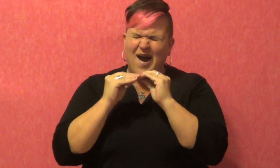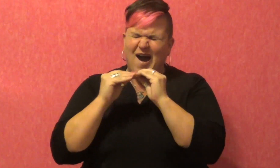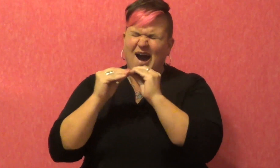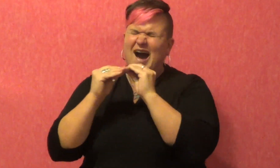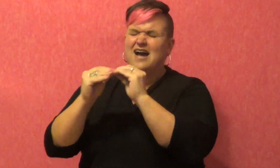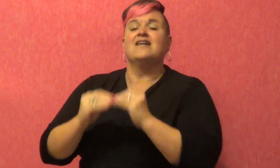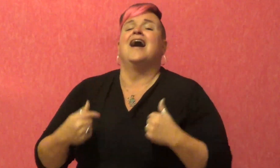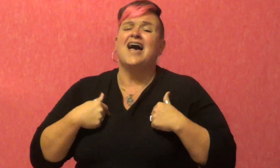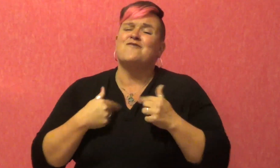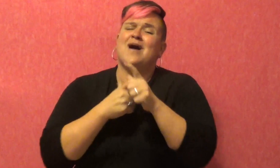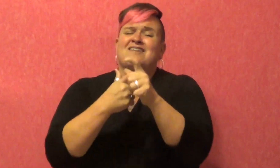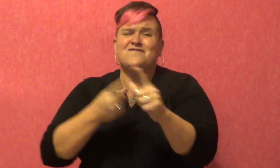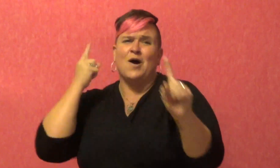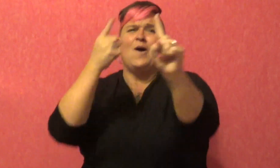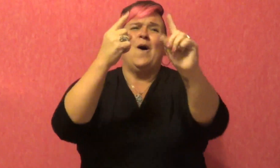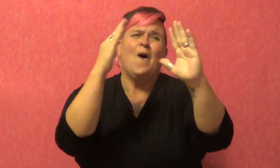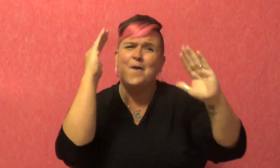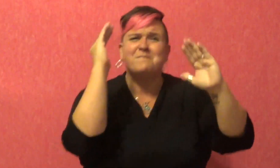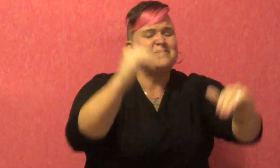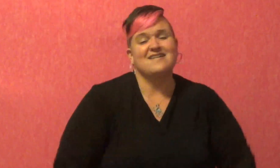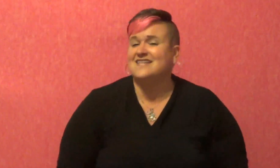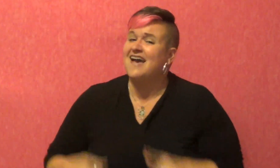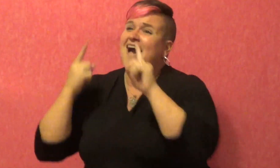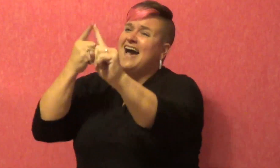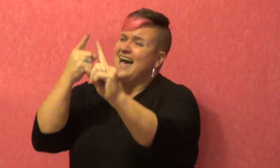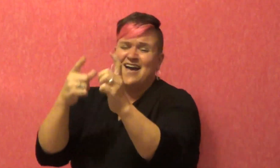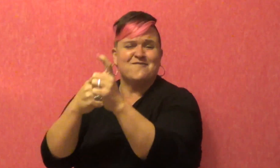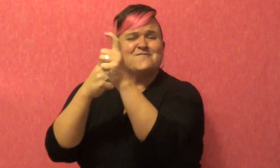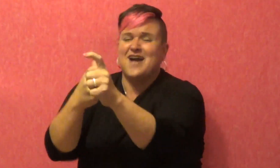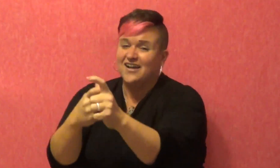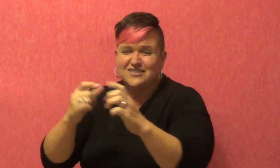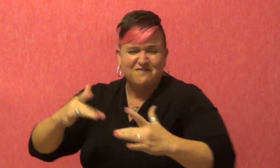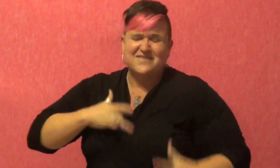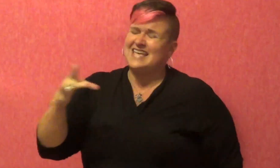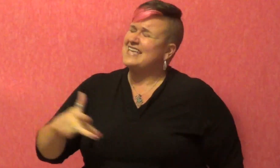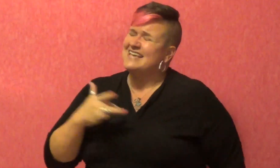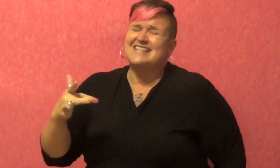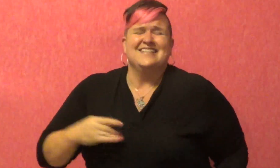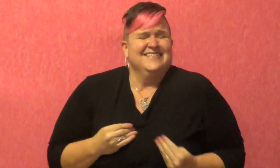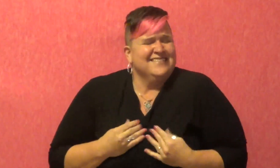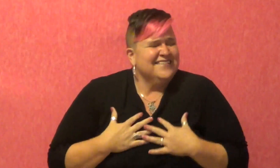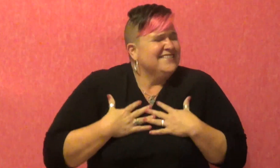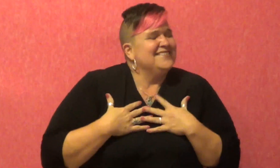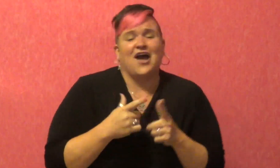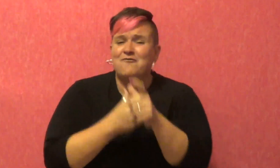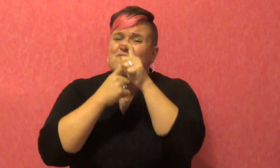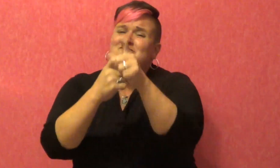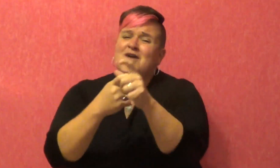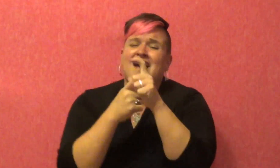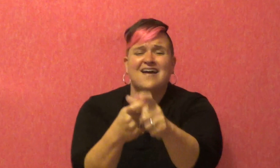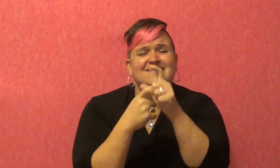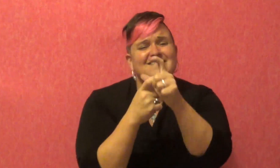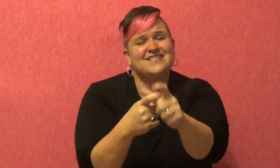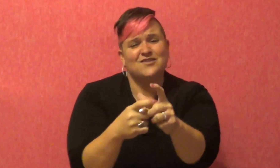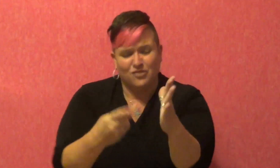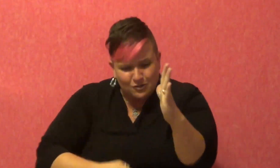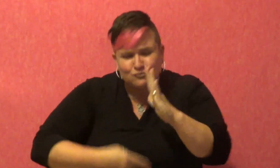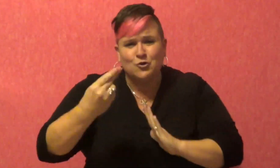I run for hope, I run to fear I run for the truth,